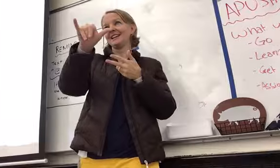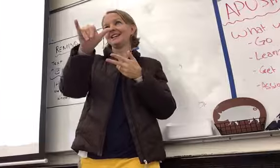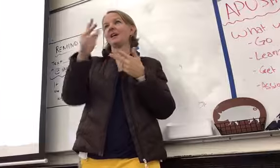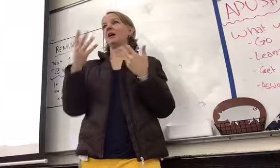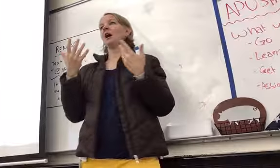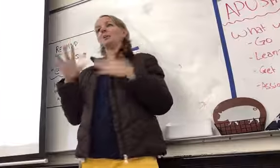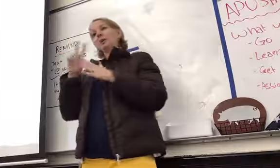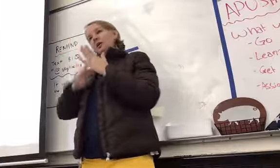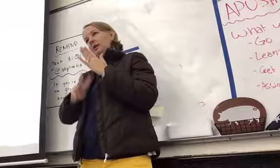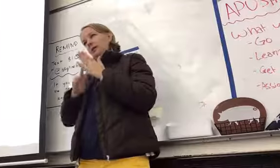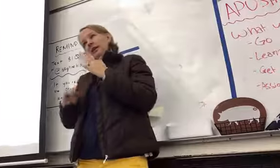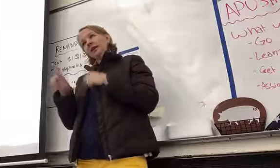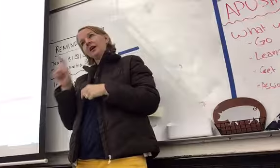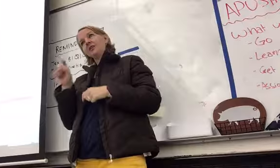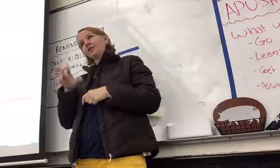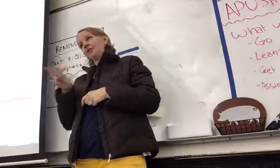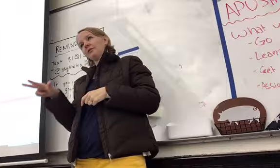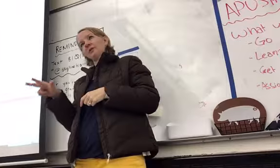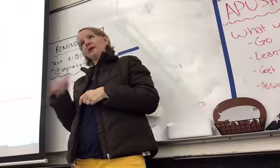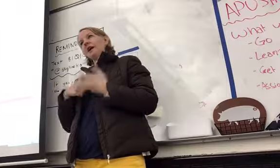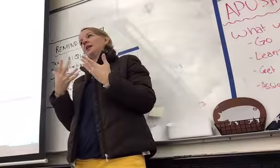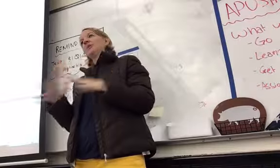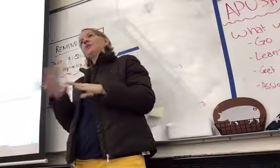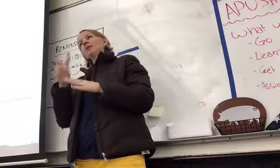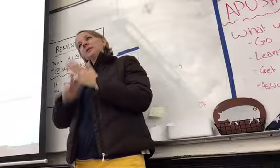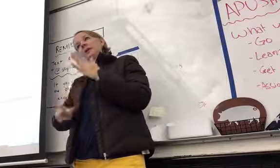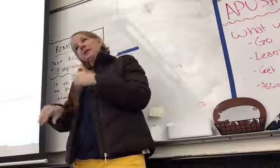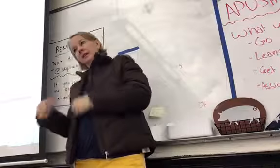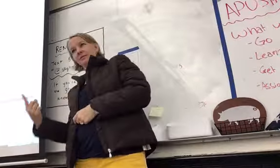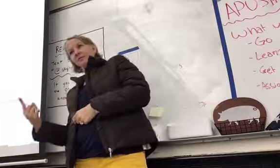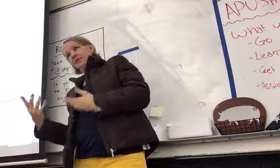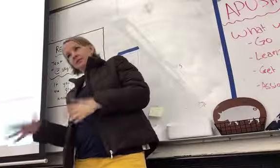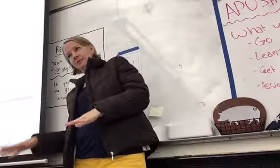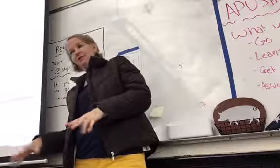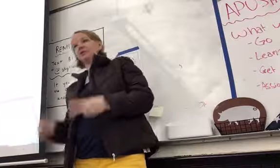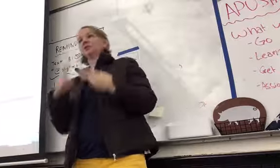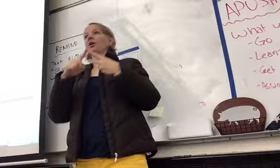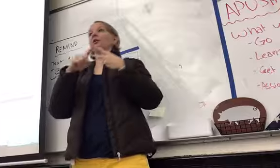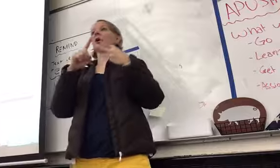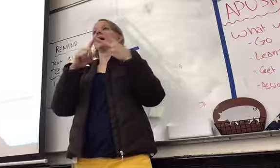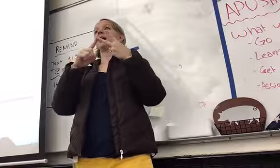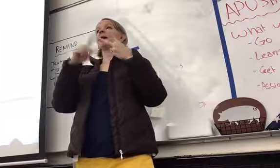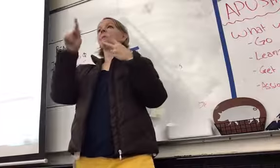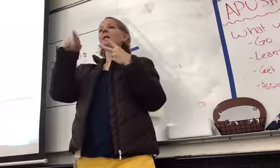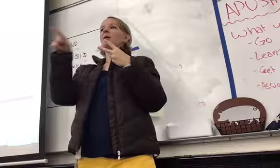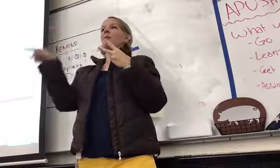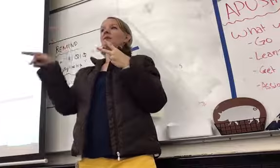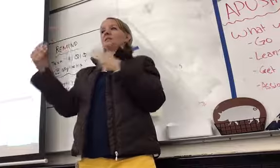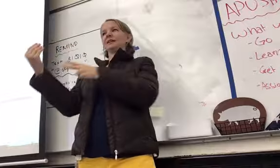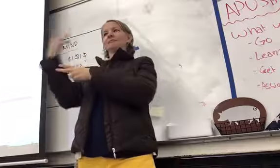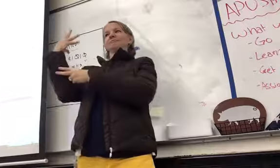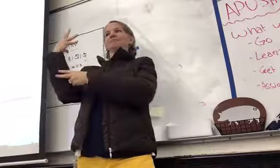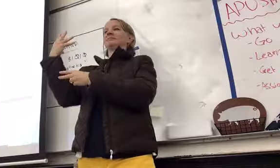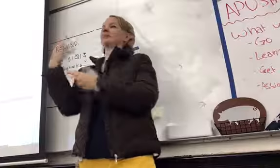133 of them, and I really don't want to read another one. And you also can't do a PowerPoint because the one time I did PowerPoint,